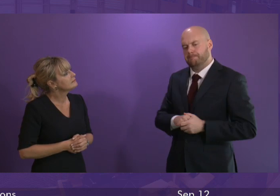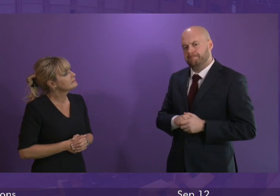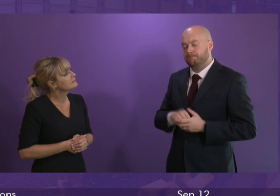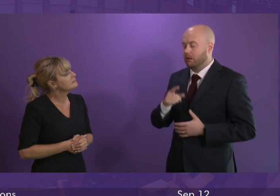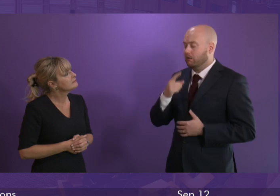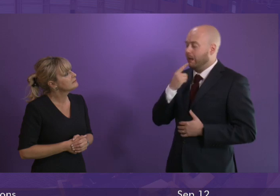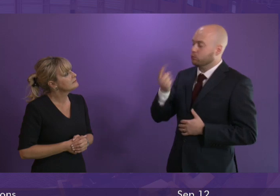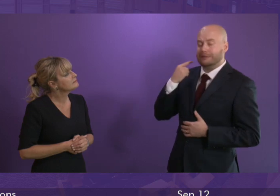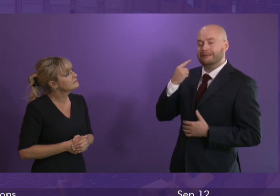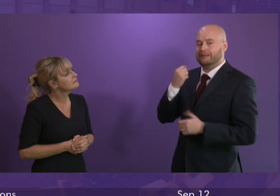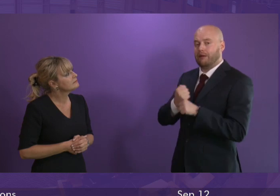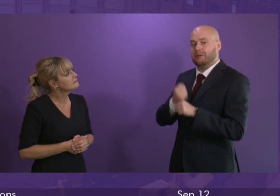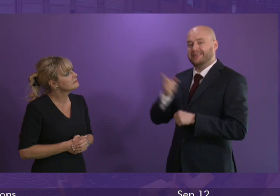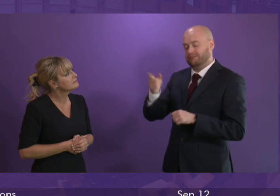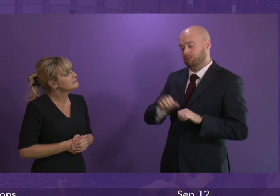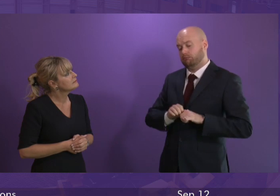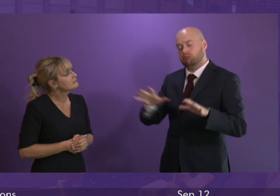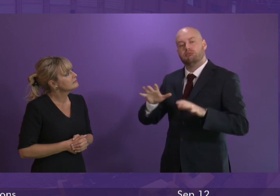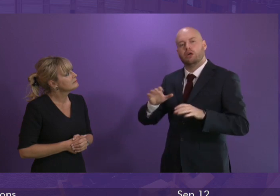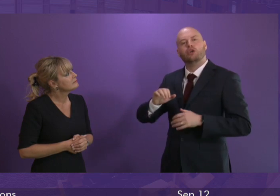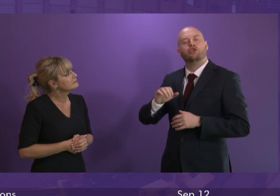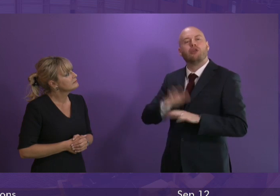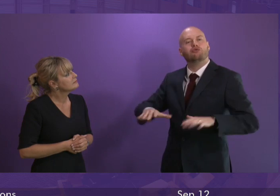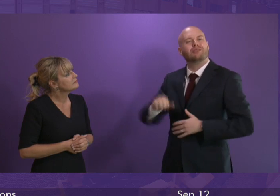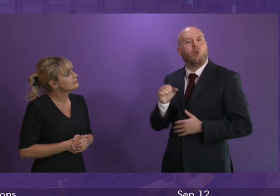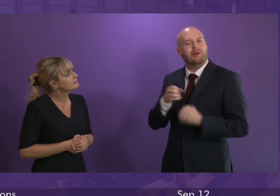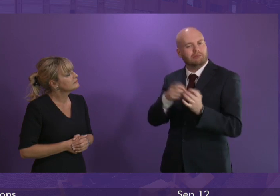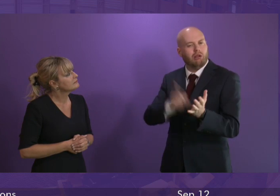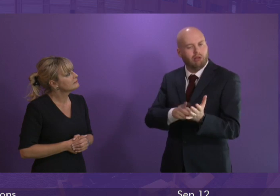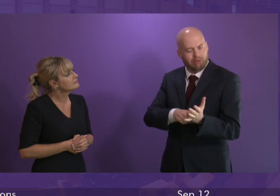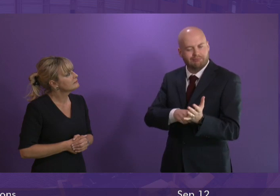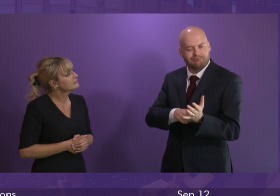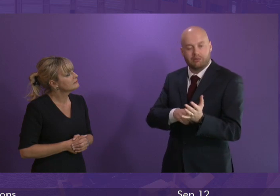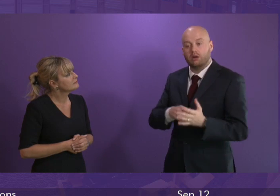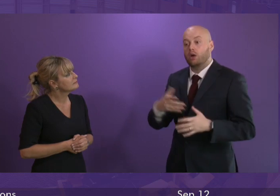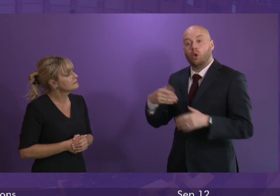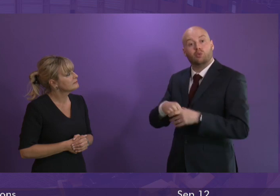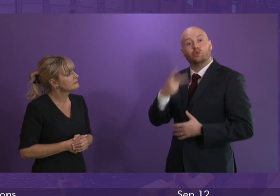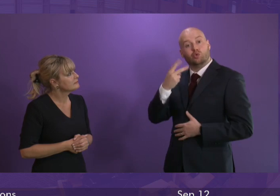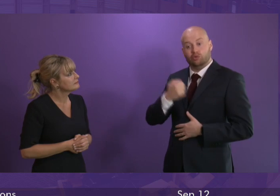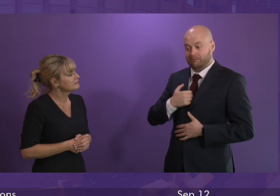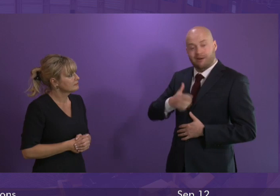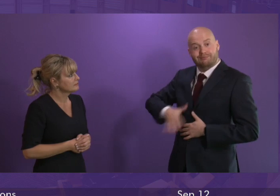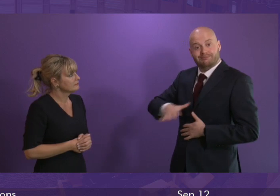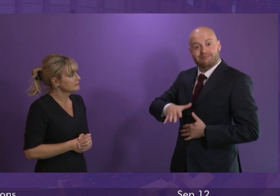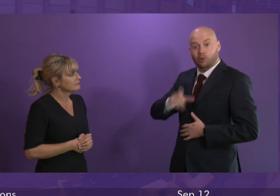children's Scotland bill many respondents to the consultation including two of my constituents here in the gallery today